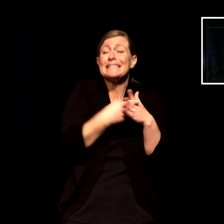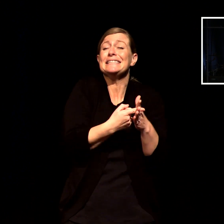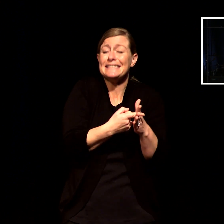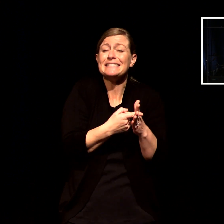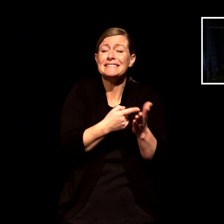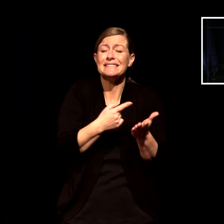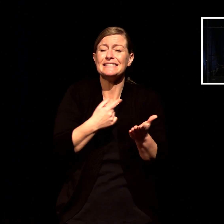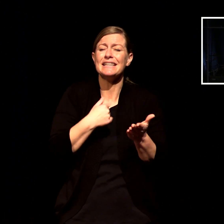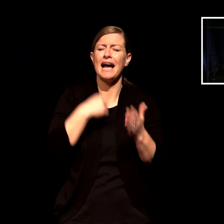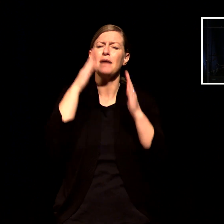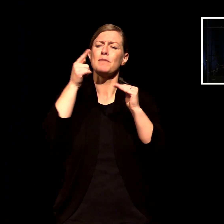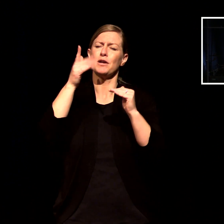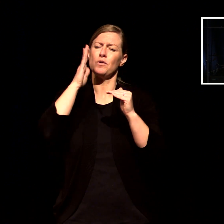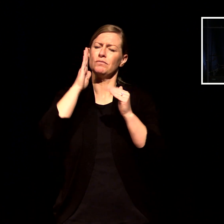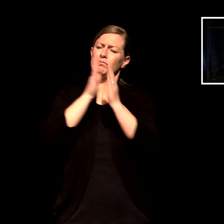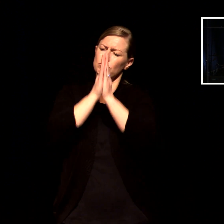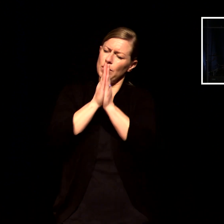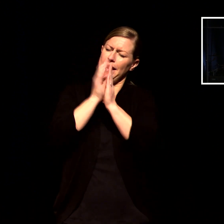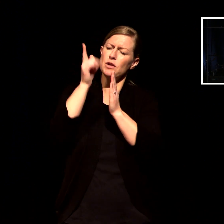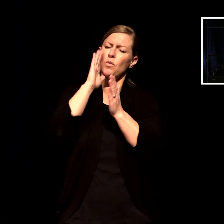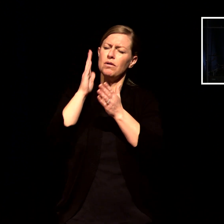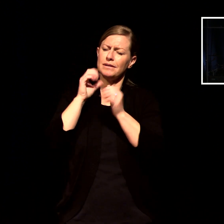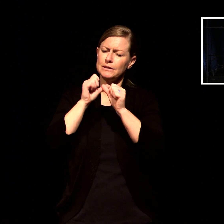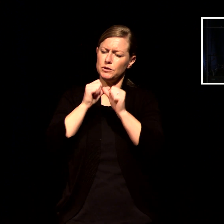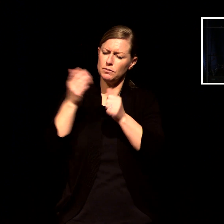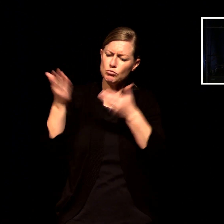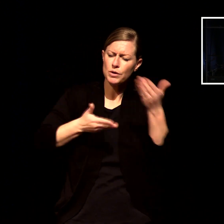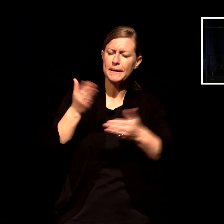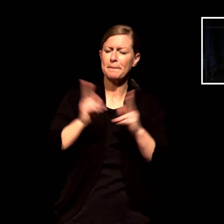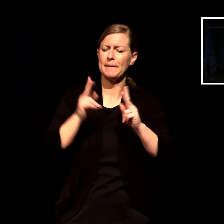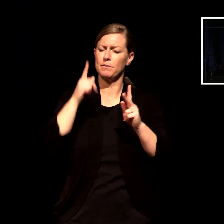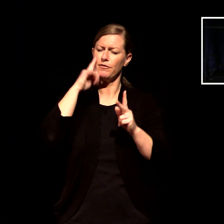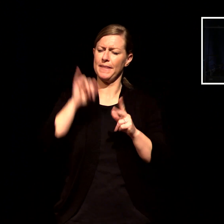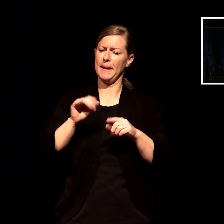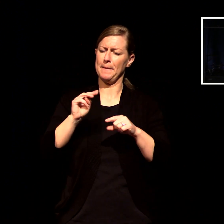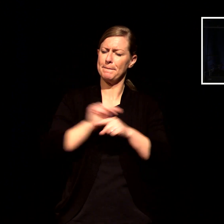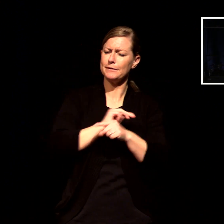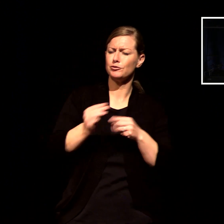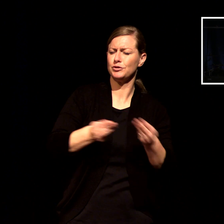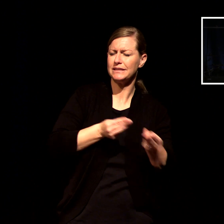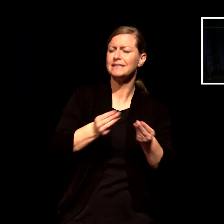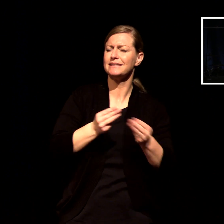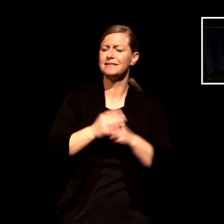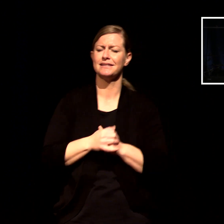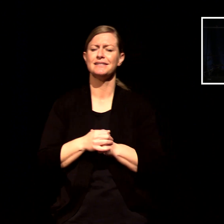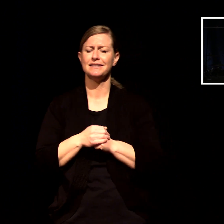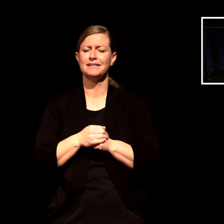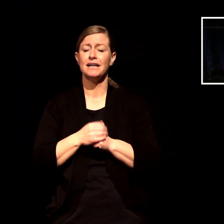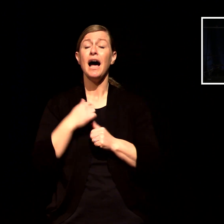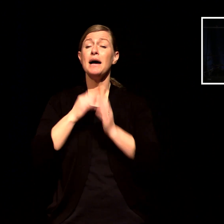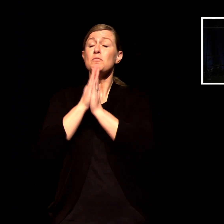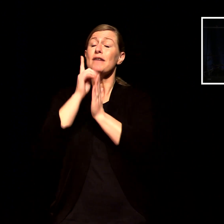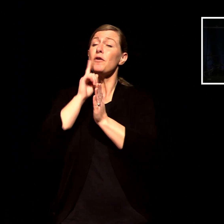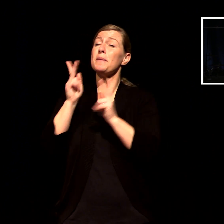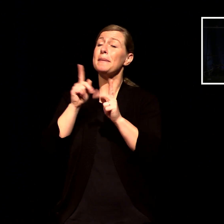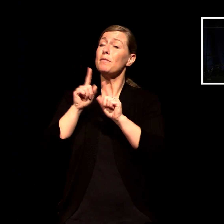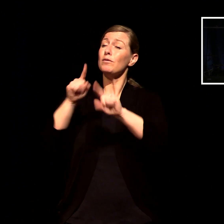we also pray for our student ministry team for students and leaders that you would bless them with energy and safety and